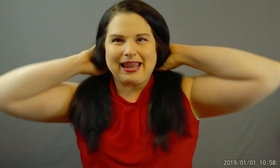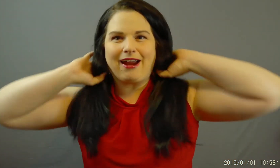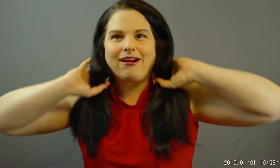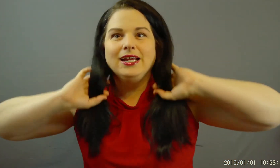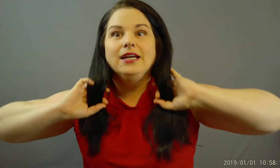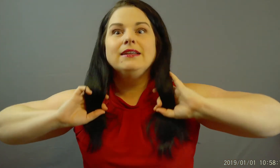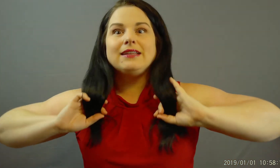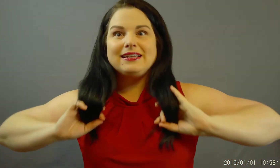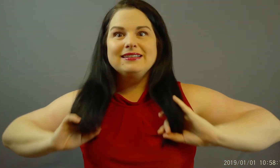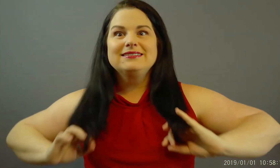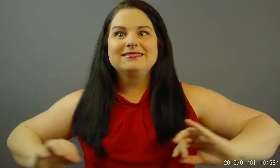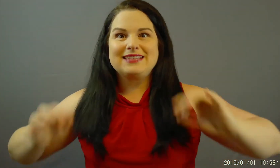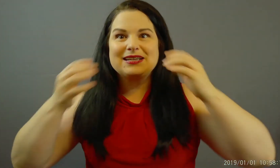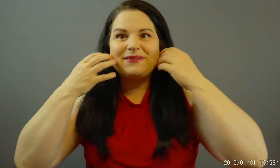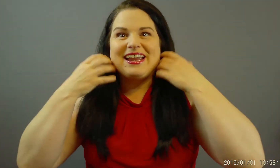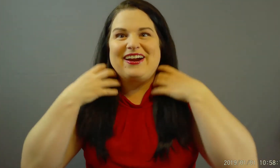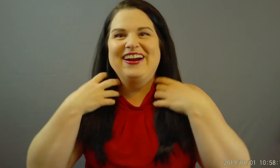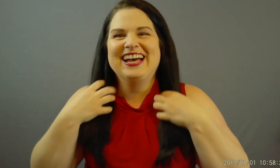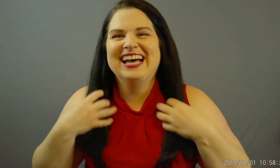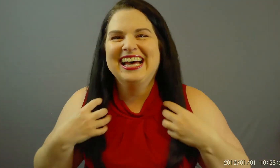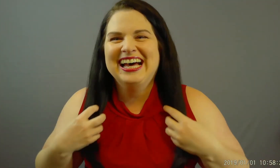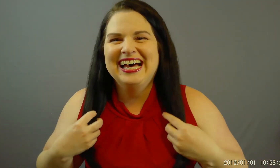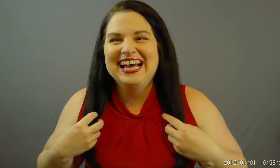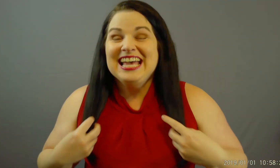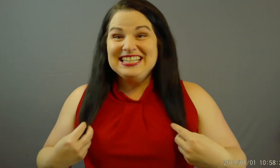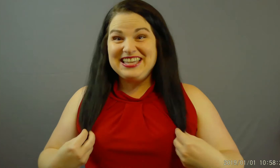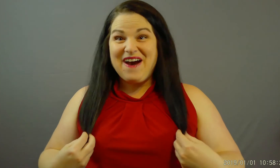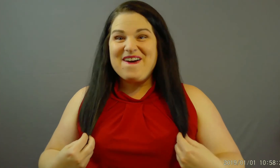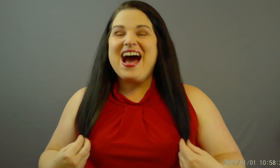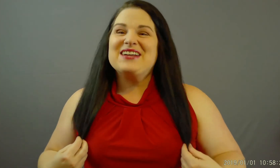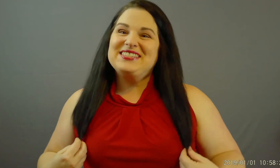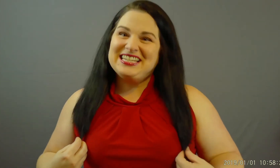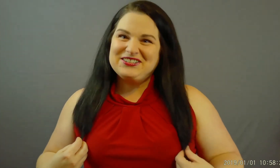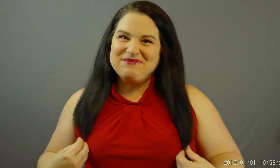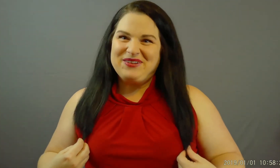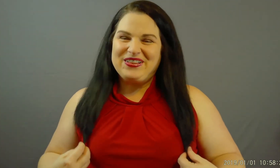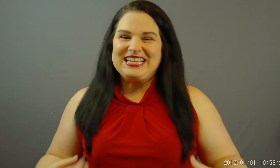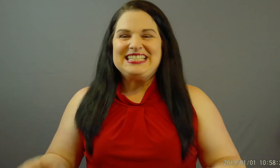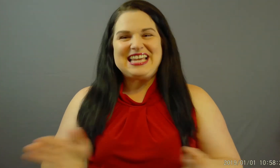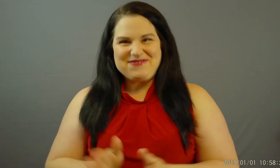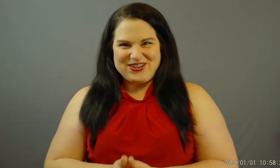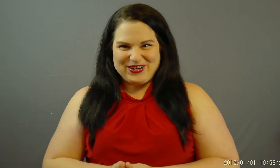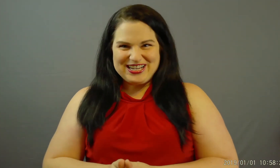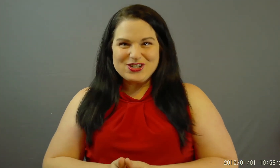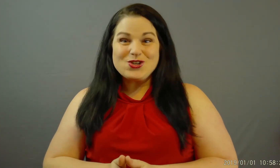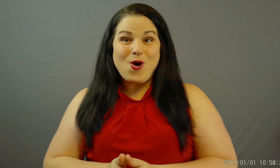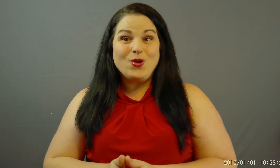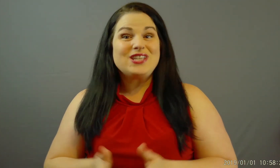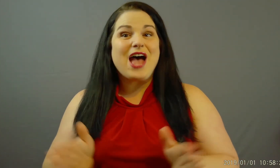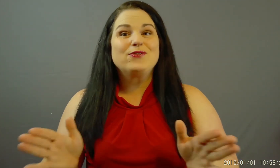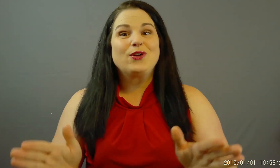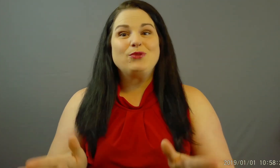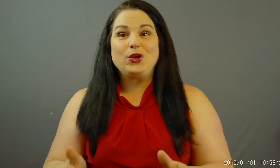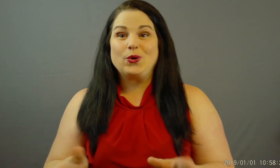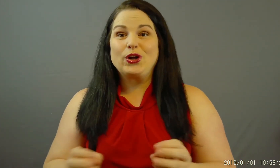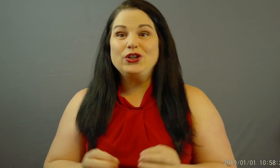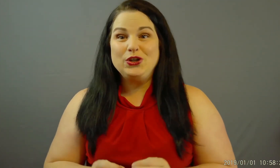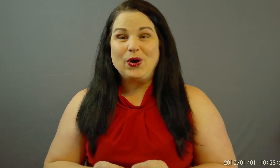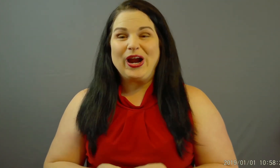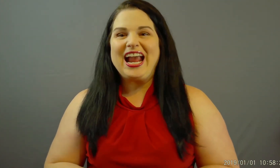hair, like, like my hair. So, I'm Sandra Mullins, I'm 30 years old, I'm from New York, New York,